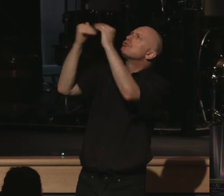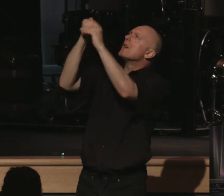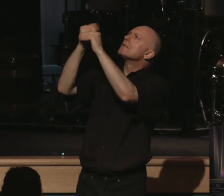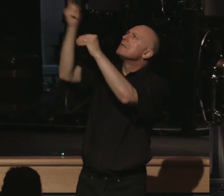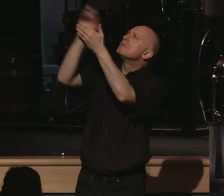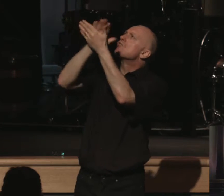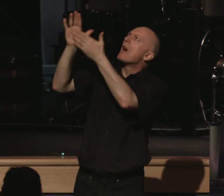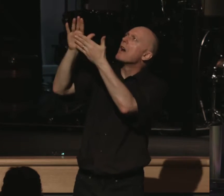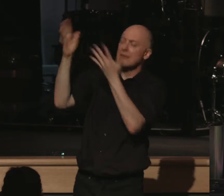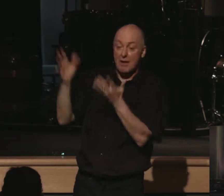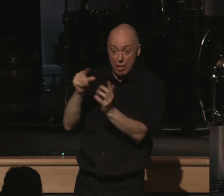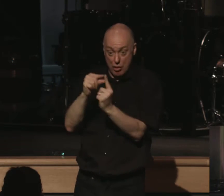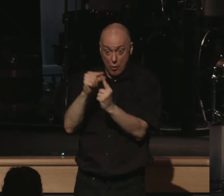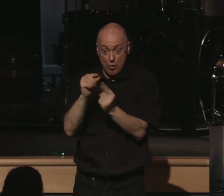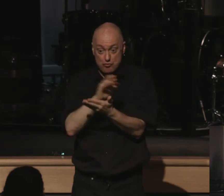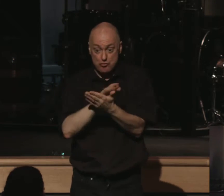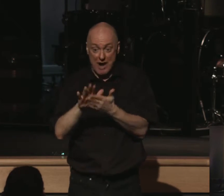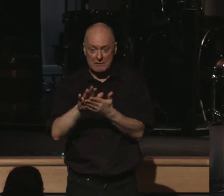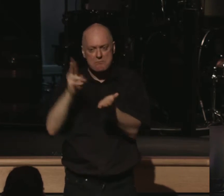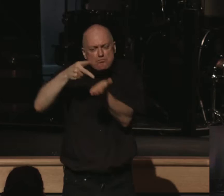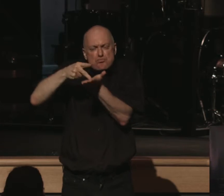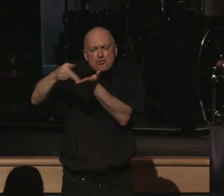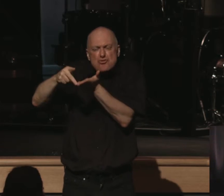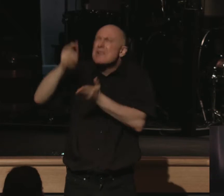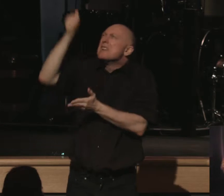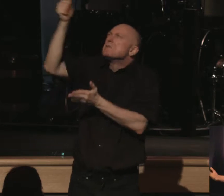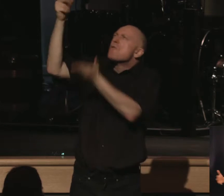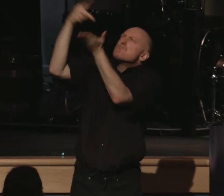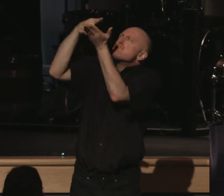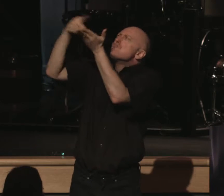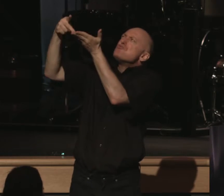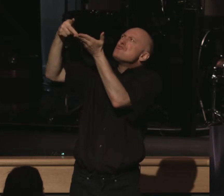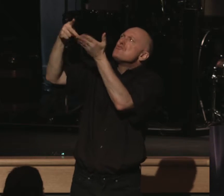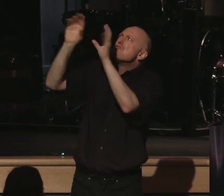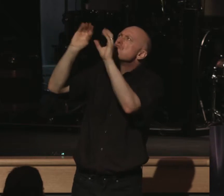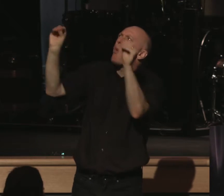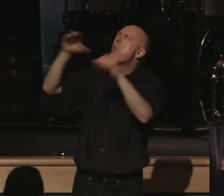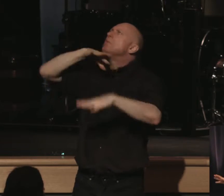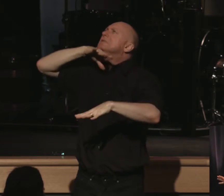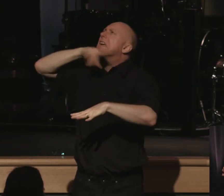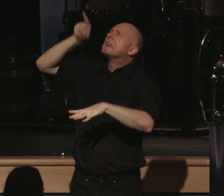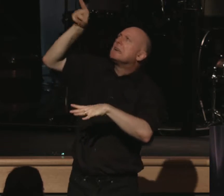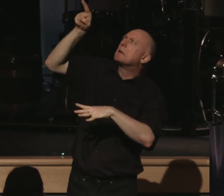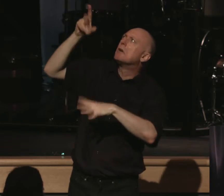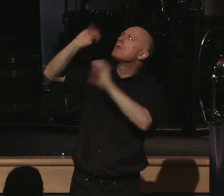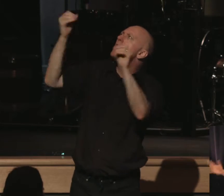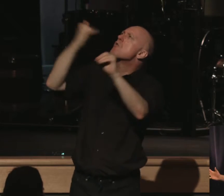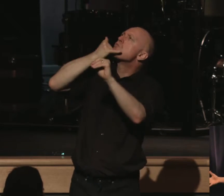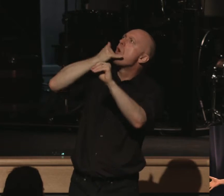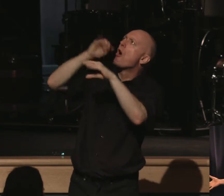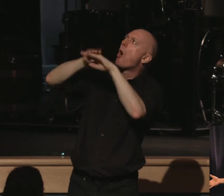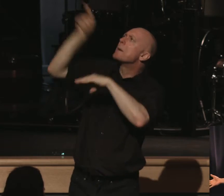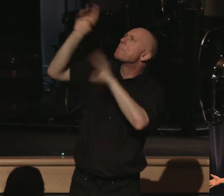is is righteous. That word righteous means pure, absolutely spotless, no stain of wrong upon him,